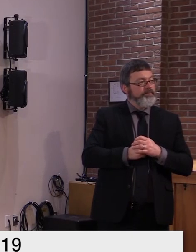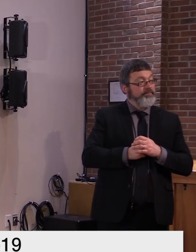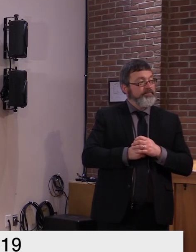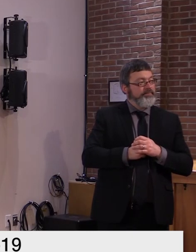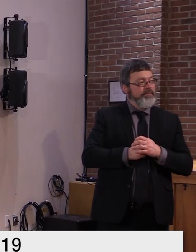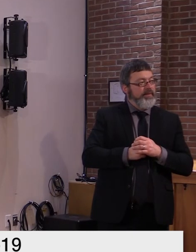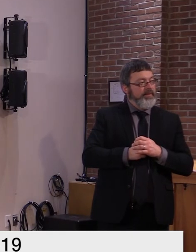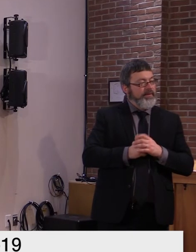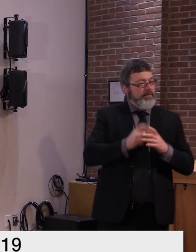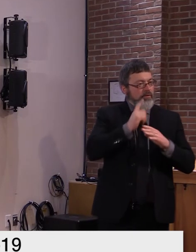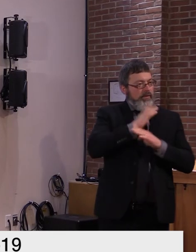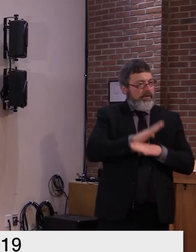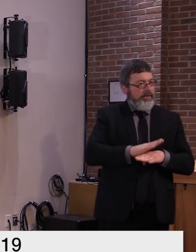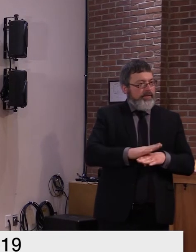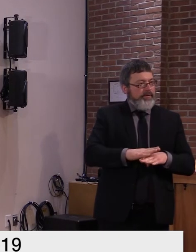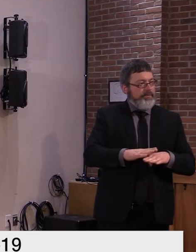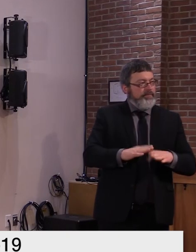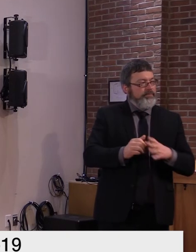So, thanks very much.